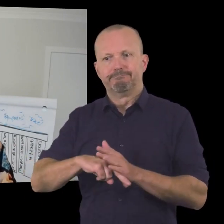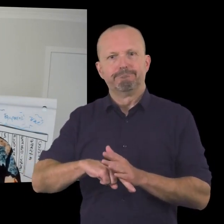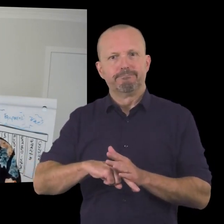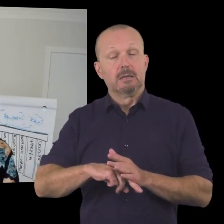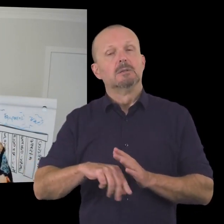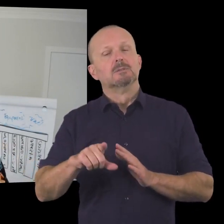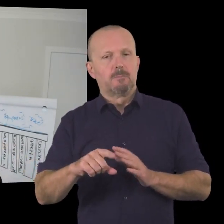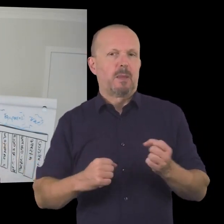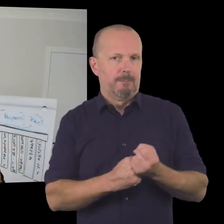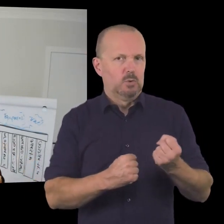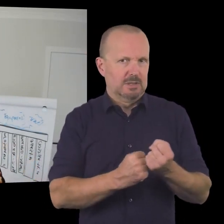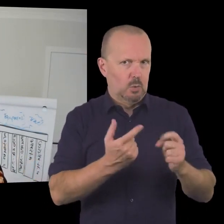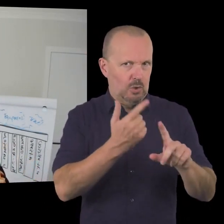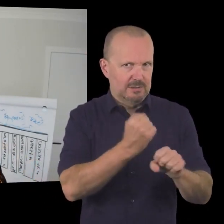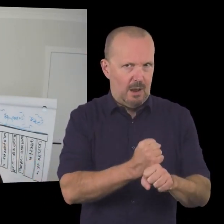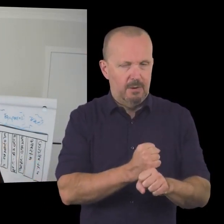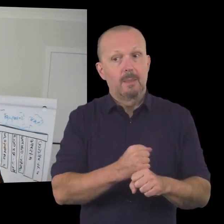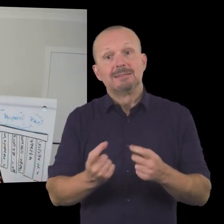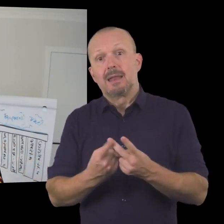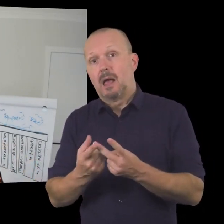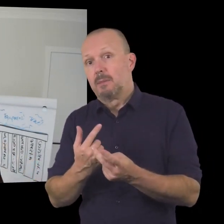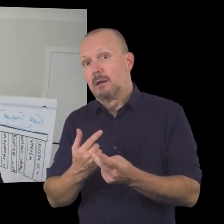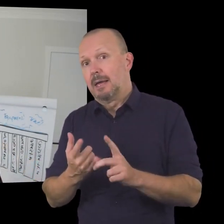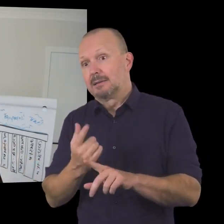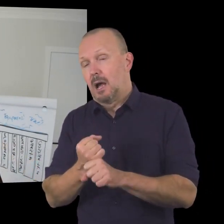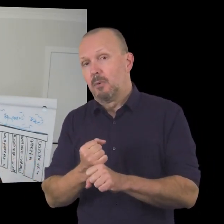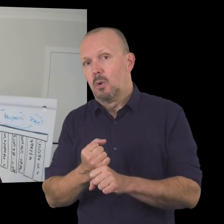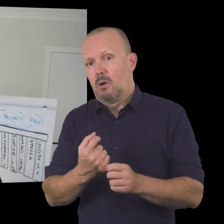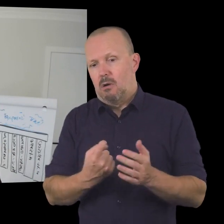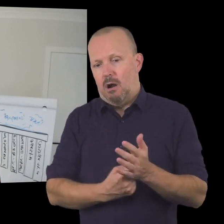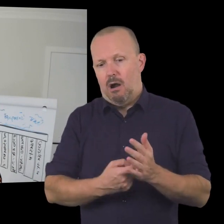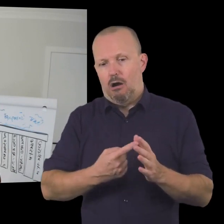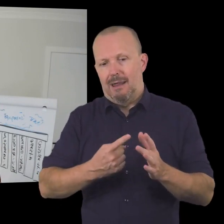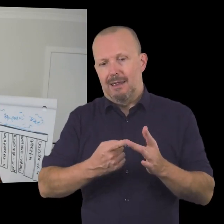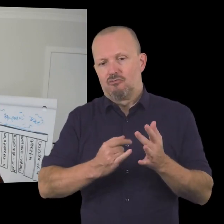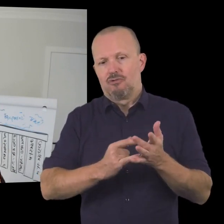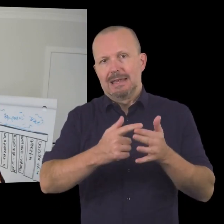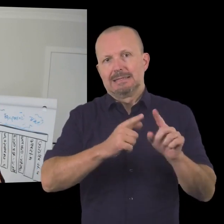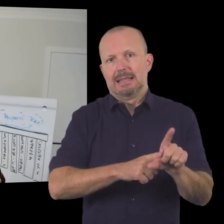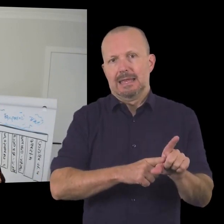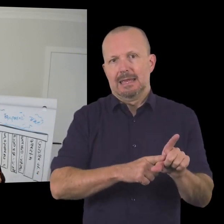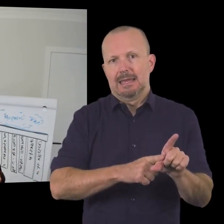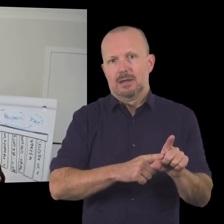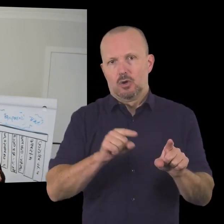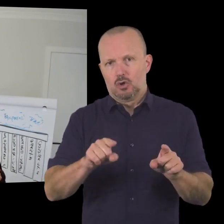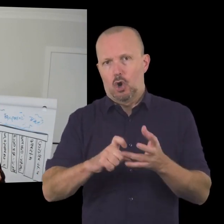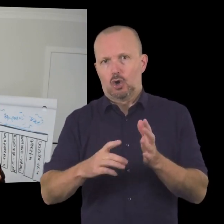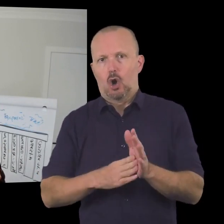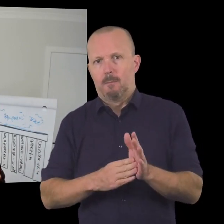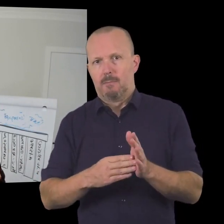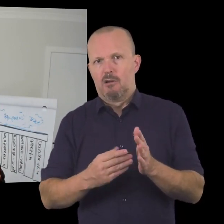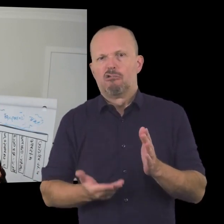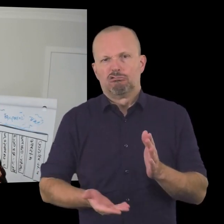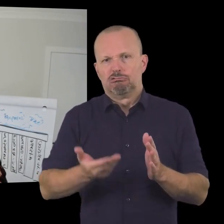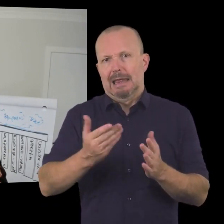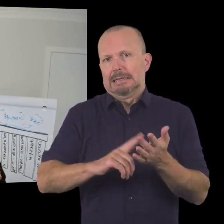online platform so um boosted is one example there's another example that i wanted to share too which is raisley.com r-a-i-s-l-e